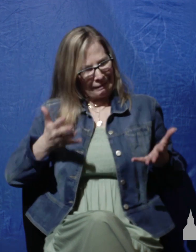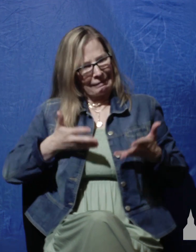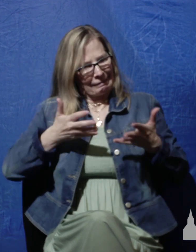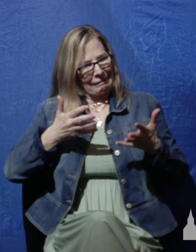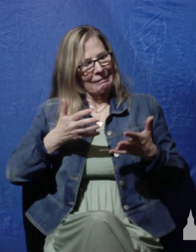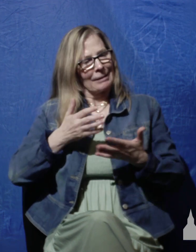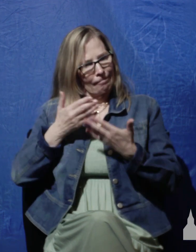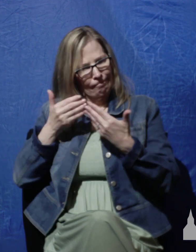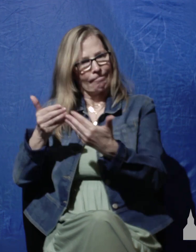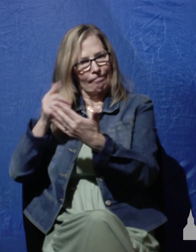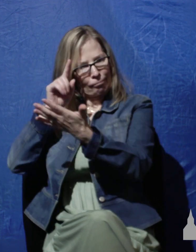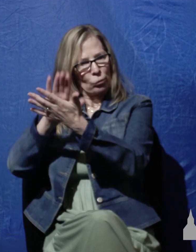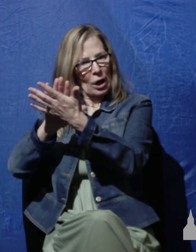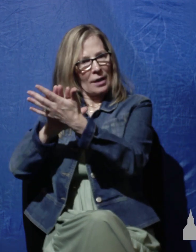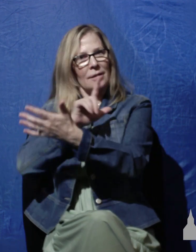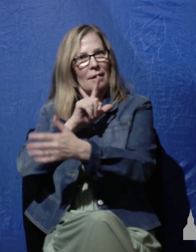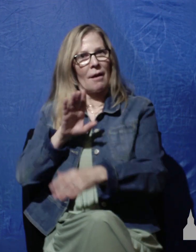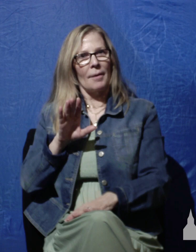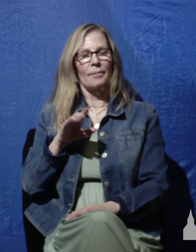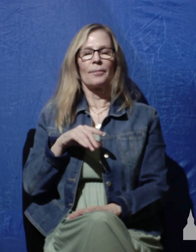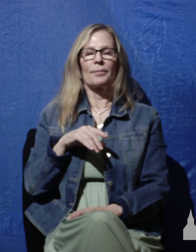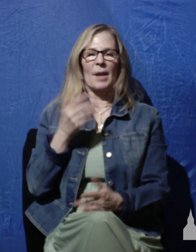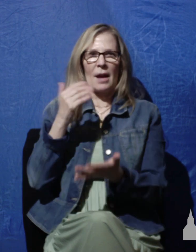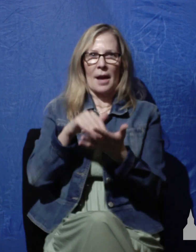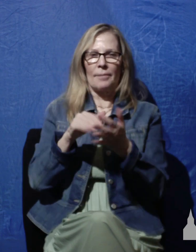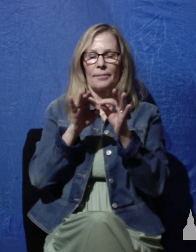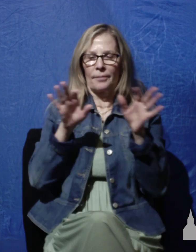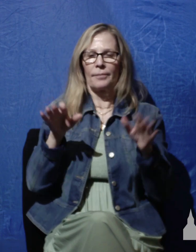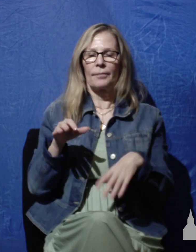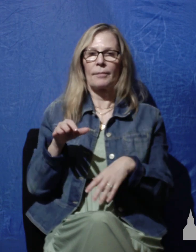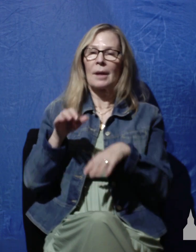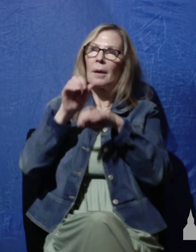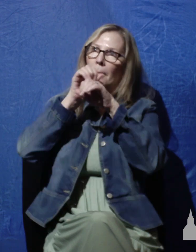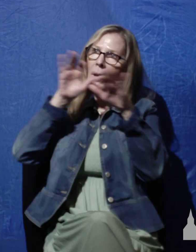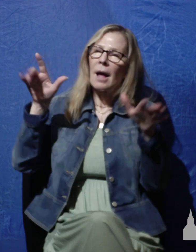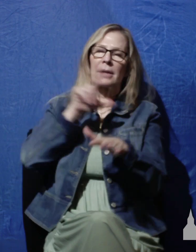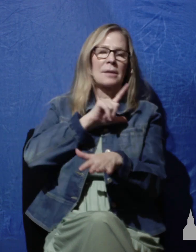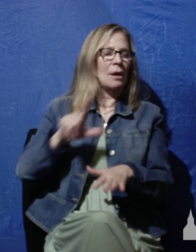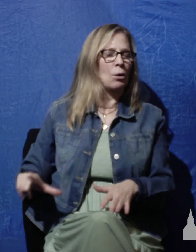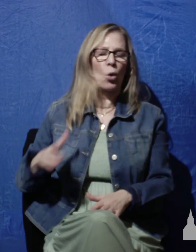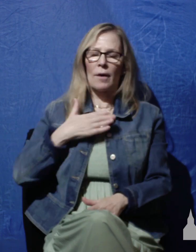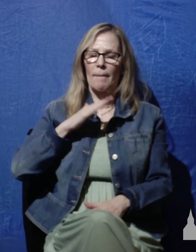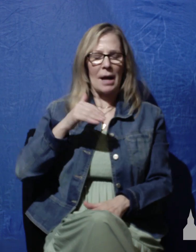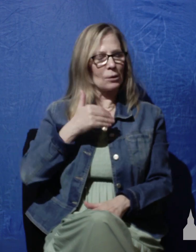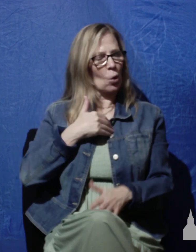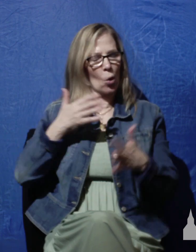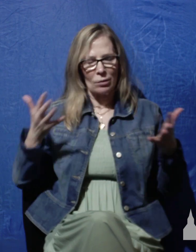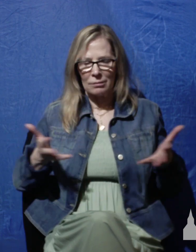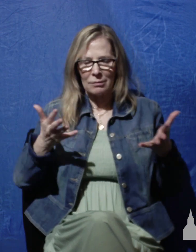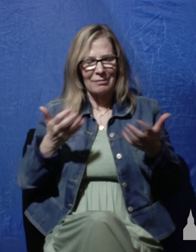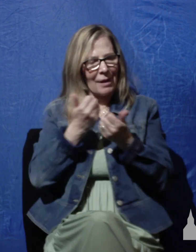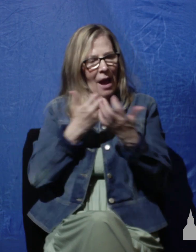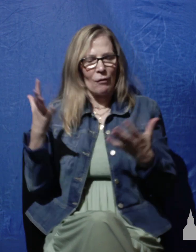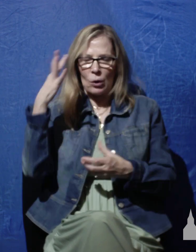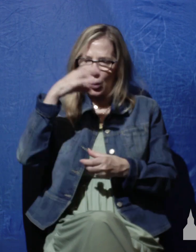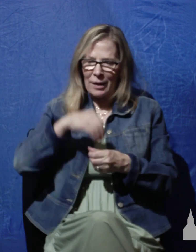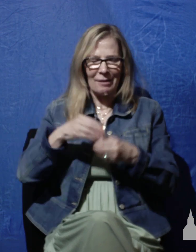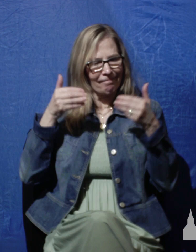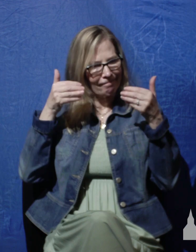Again, verse one. Bless the Lord, O my soul, and all that is within me. Bless his holy name.